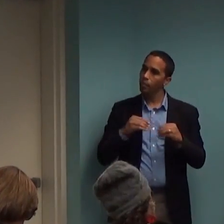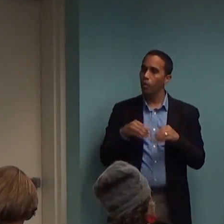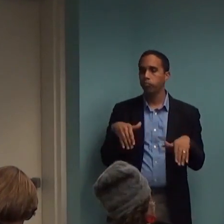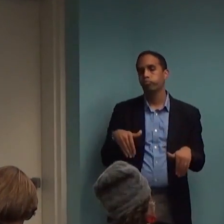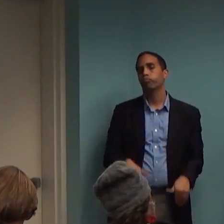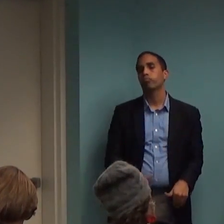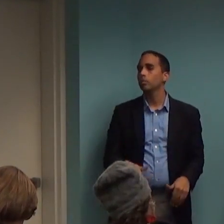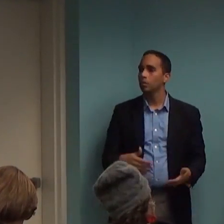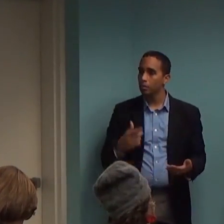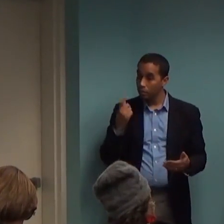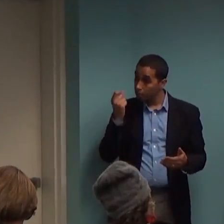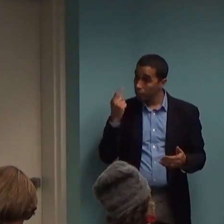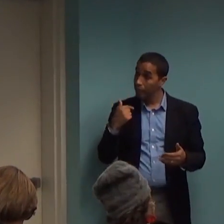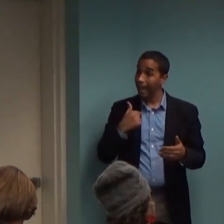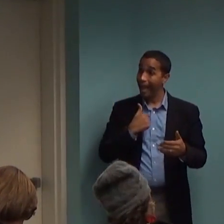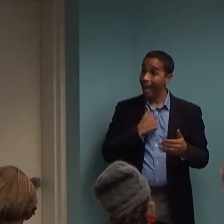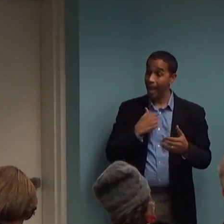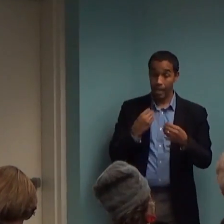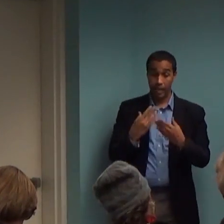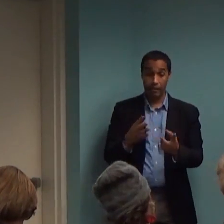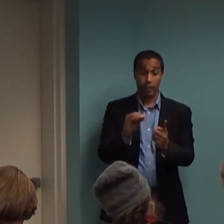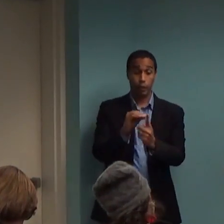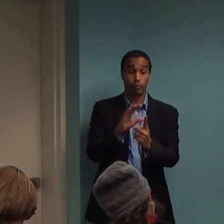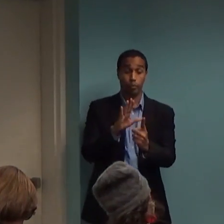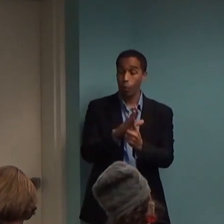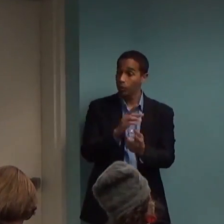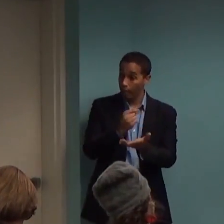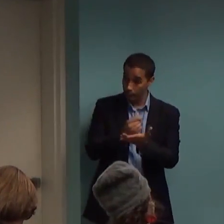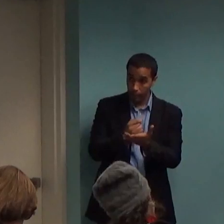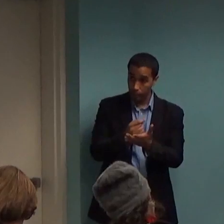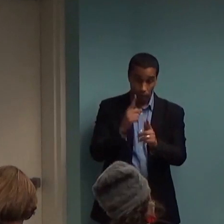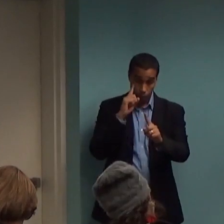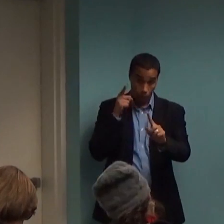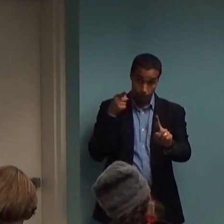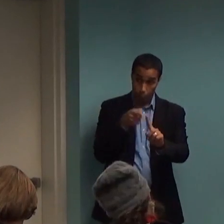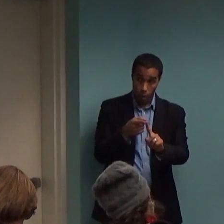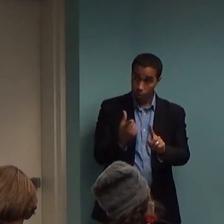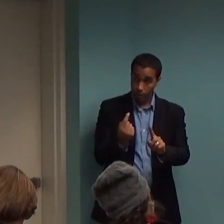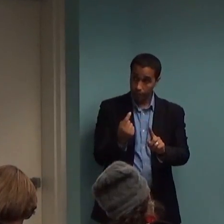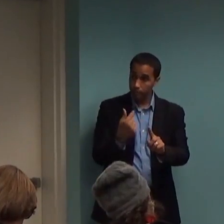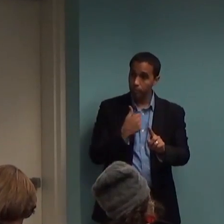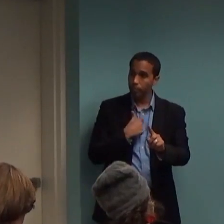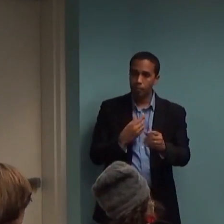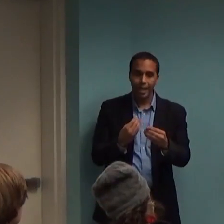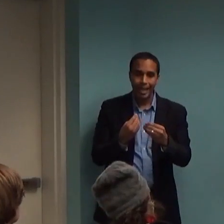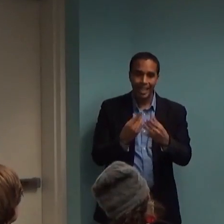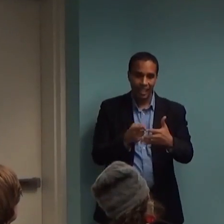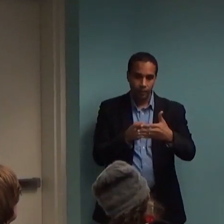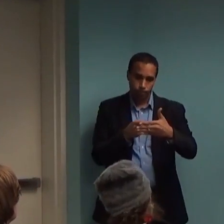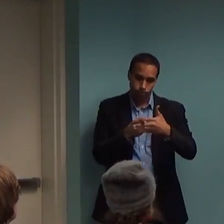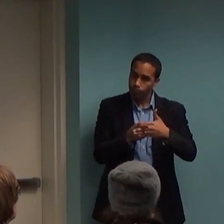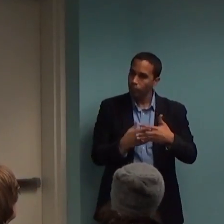in a structured and guided way, practice getting you in touch with the things that you might be afraid of.